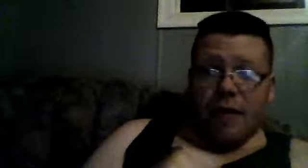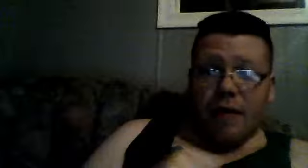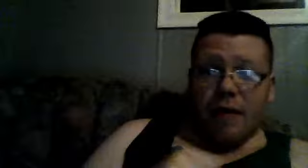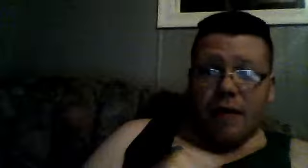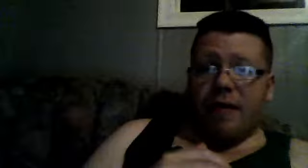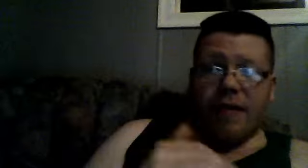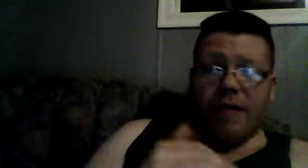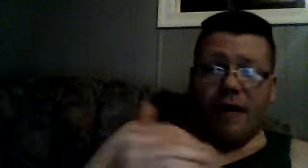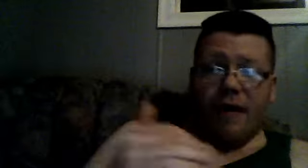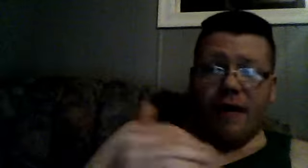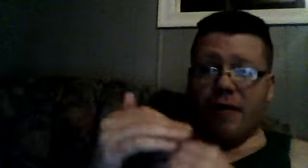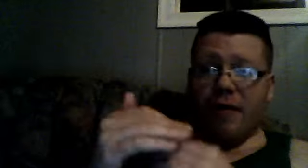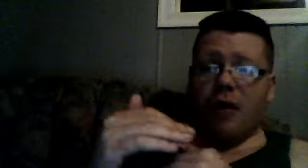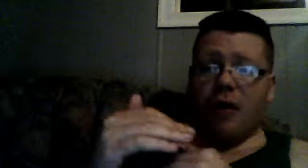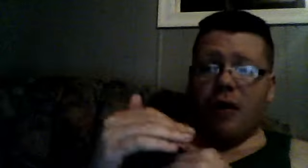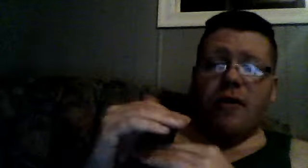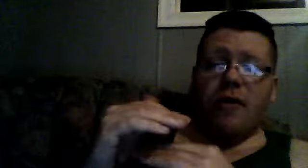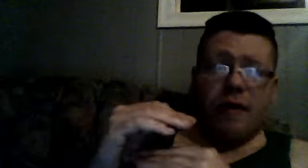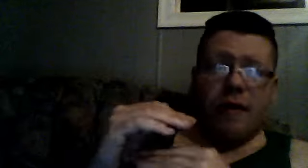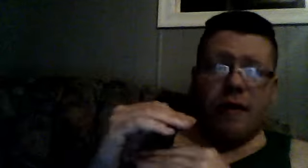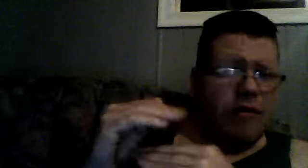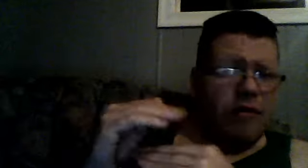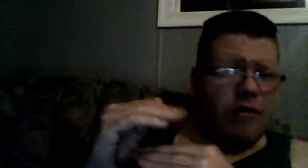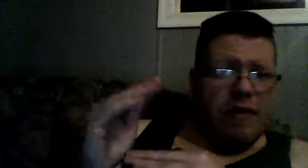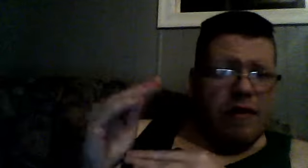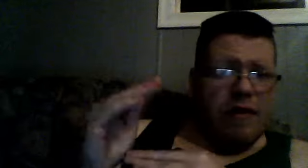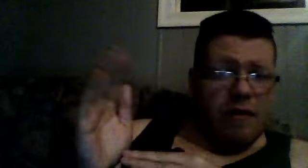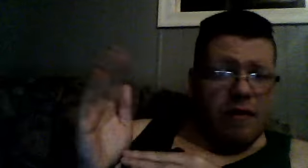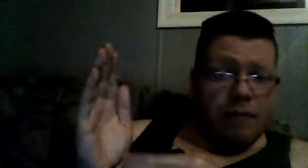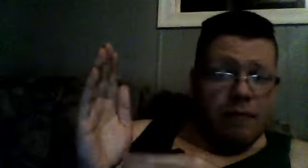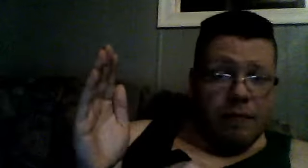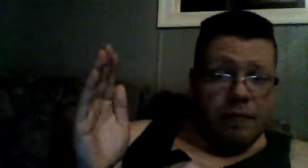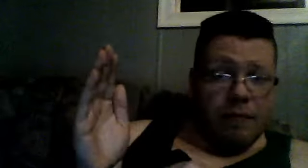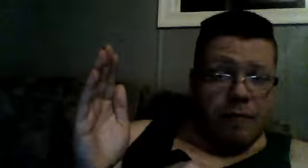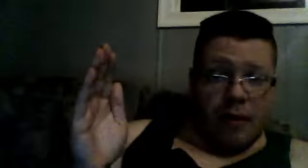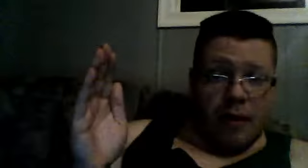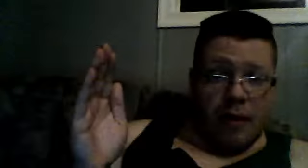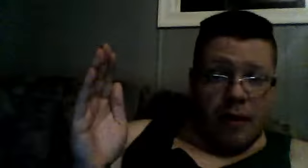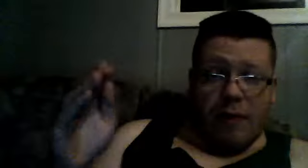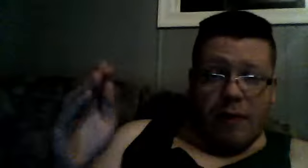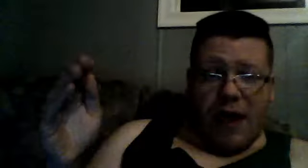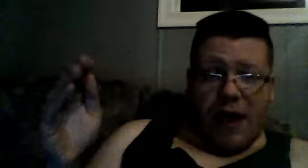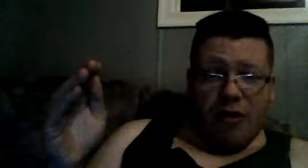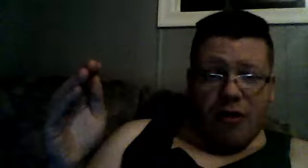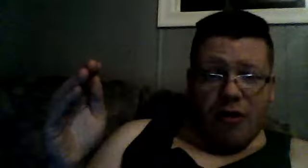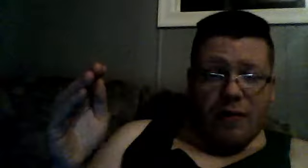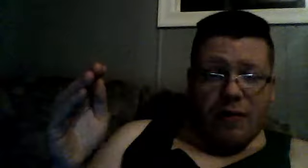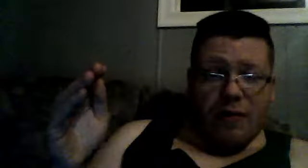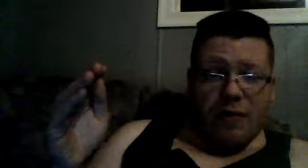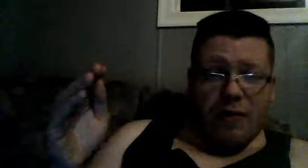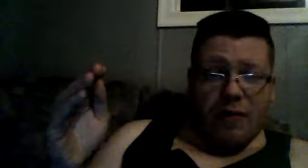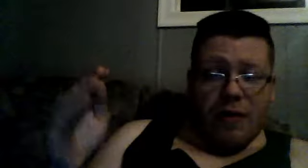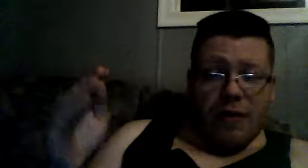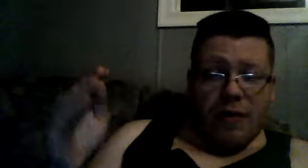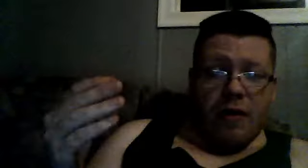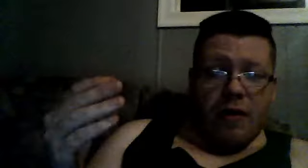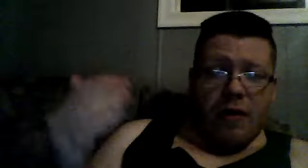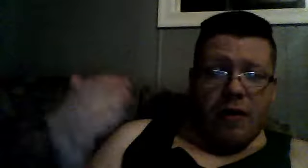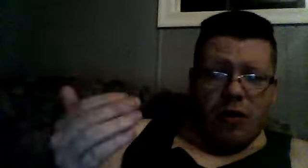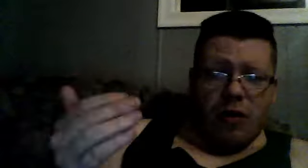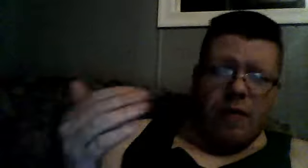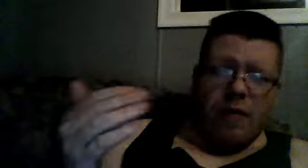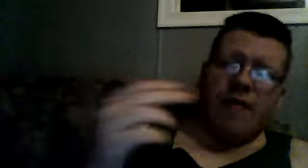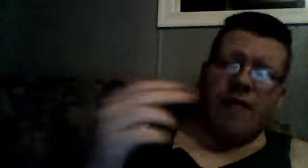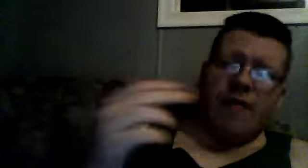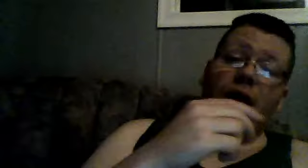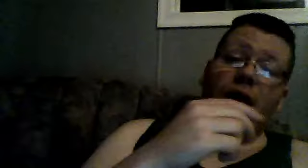some, and, all of those antics you see on, in M.A.S.H., were actually based on,